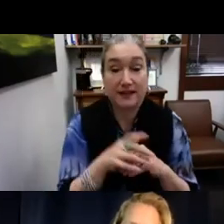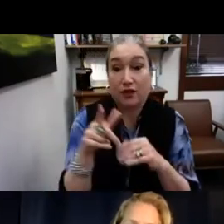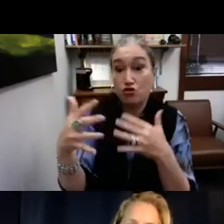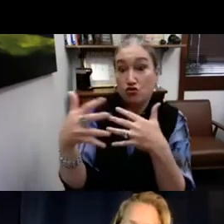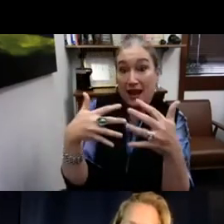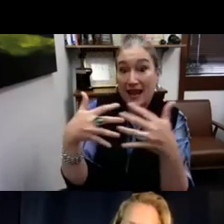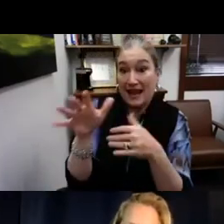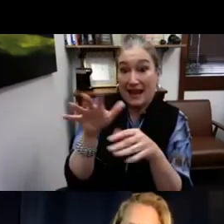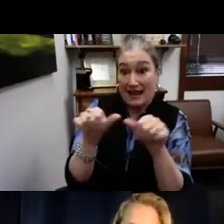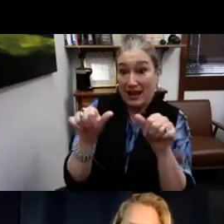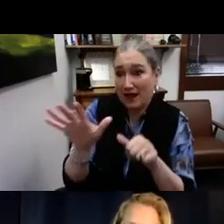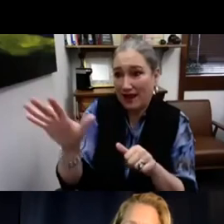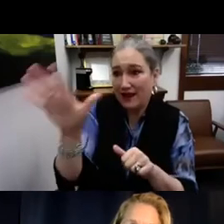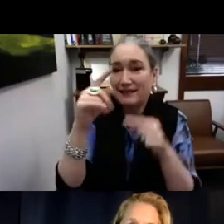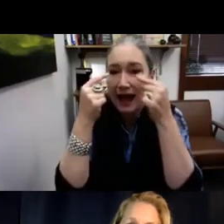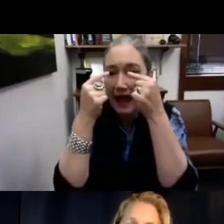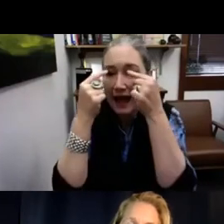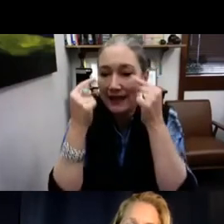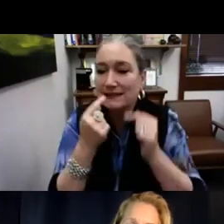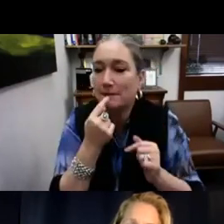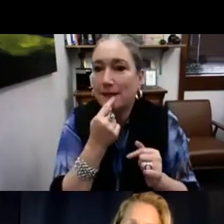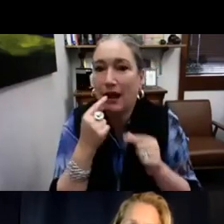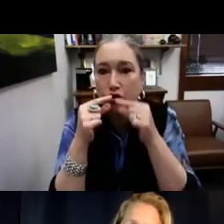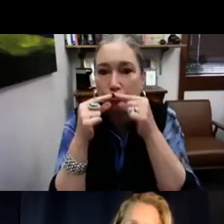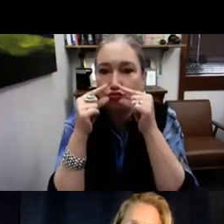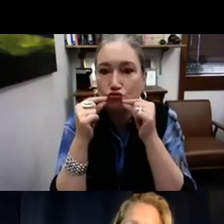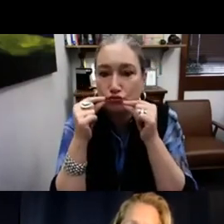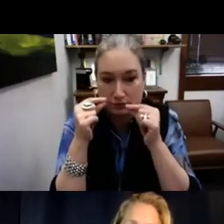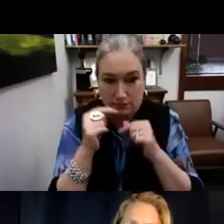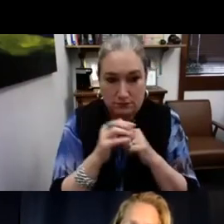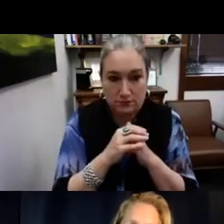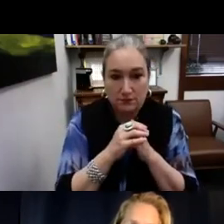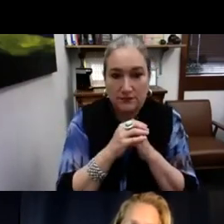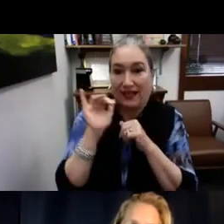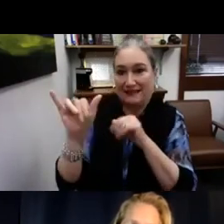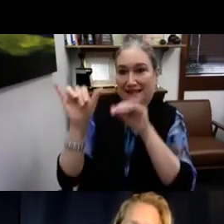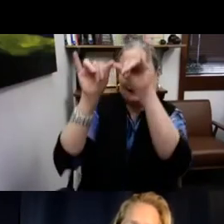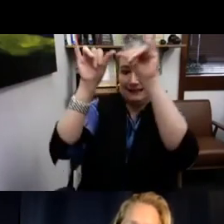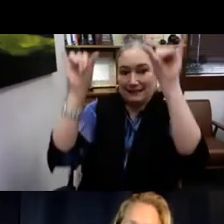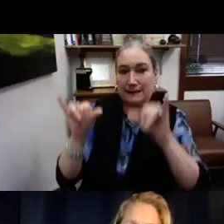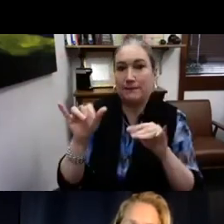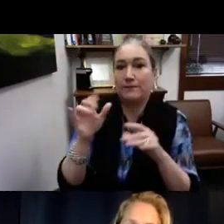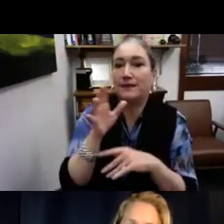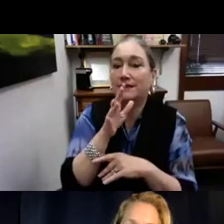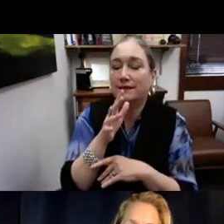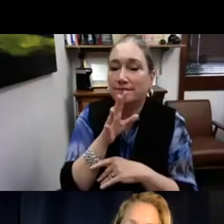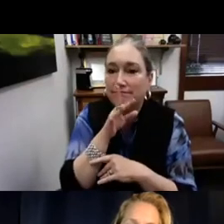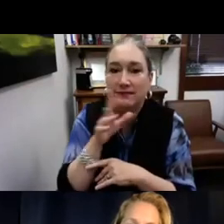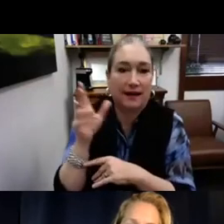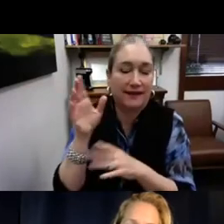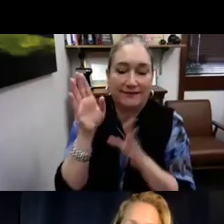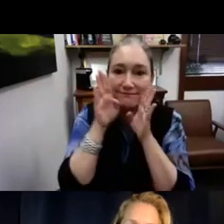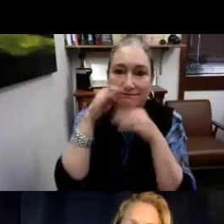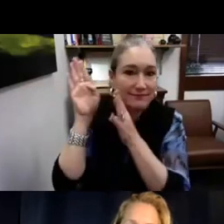box and limiting us. The gray background, you'll actually see eyes and lips sort of eyes closed.